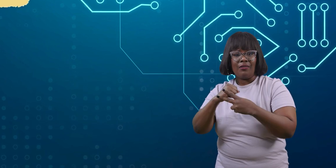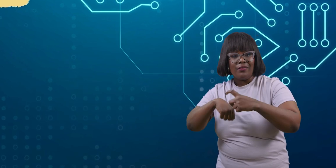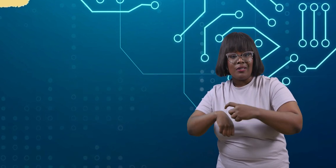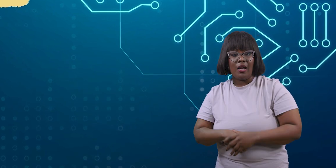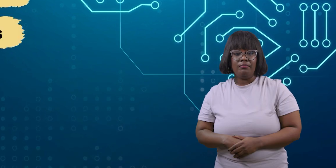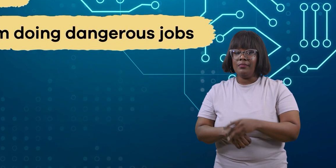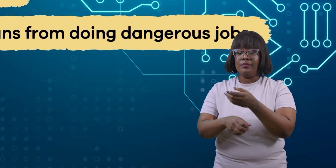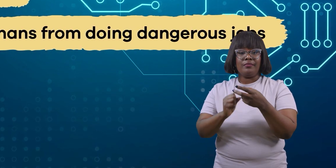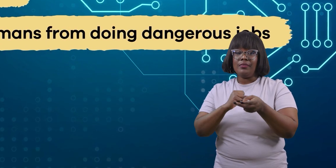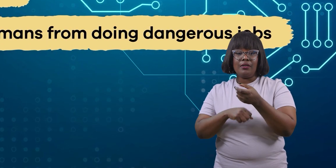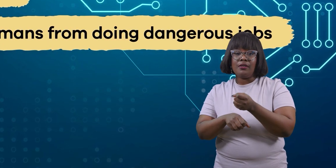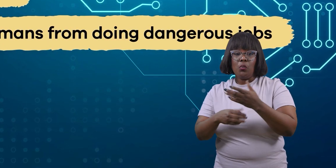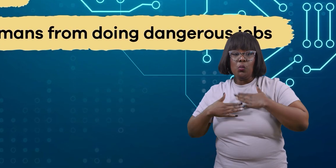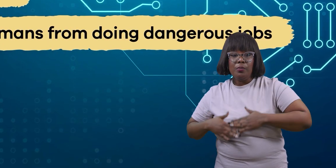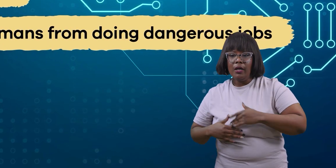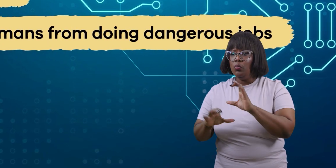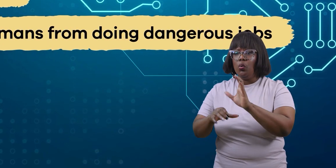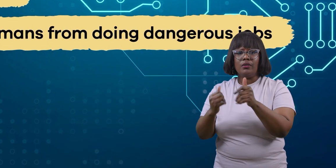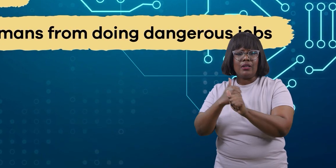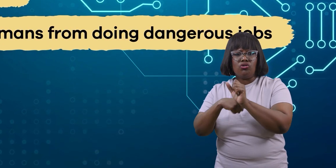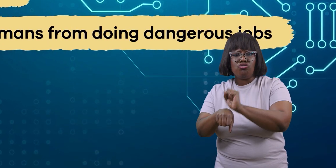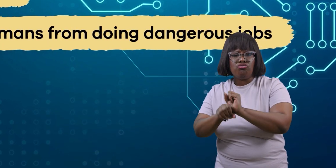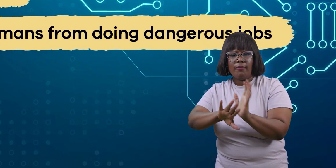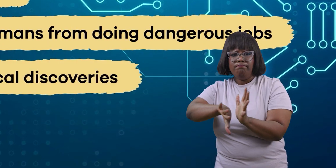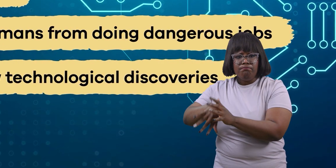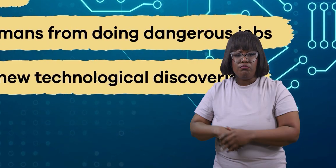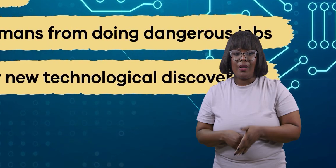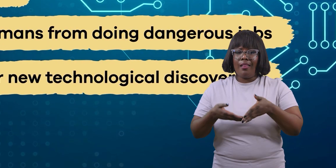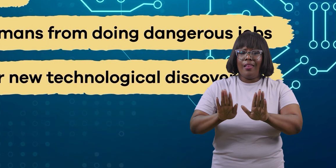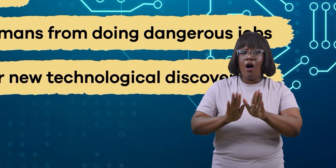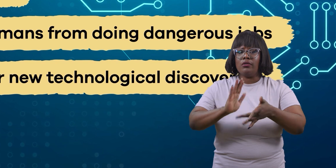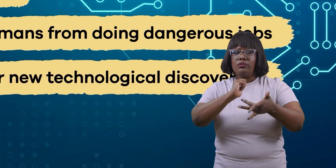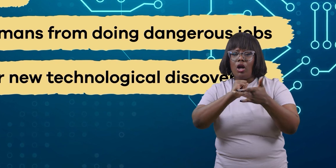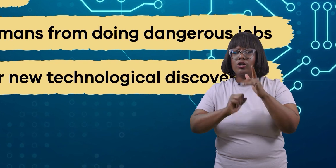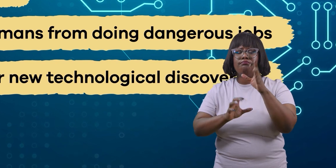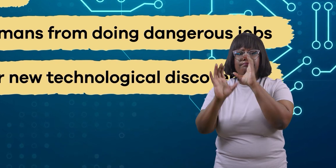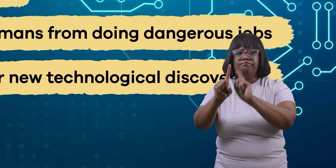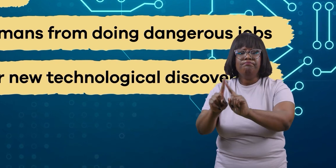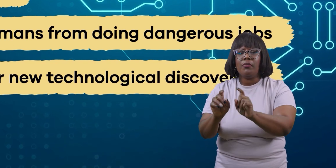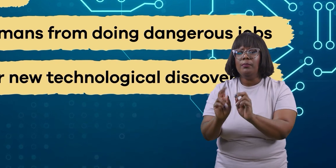Saves humans from doing dangerous jobs Allows for new technological discoveries